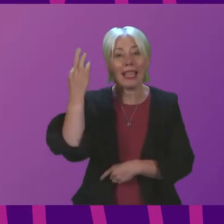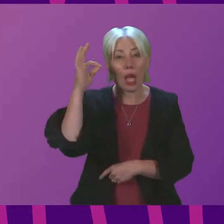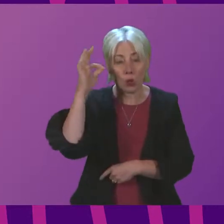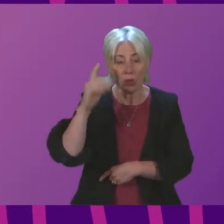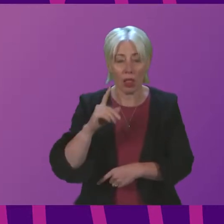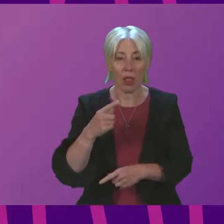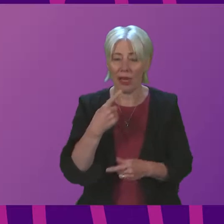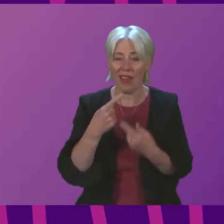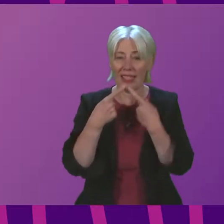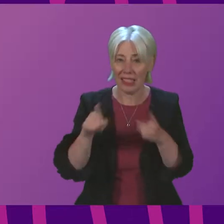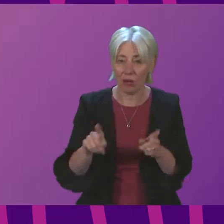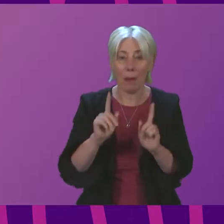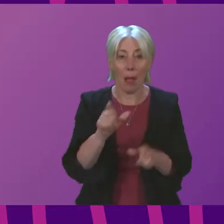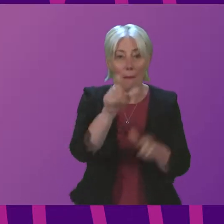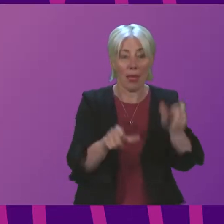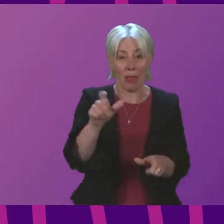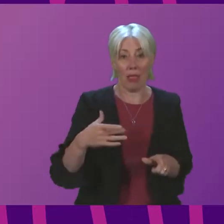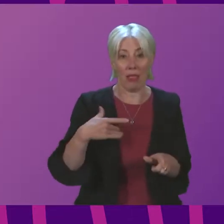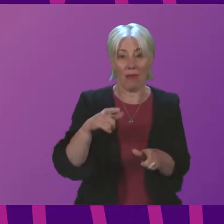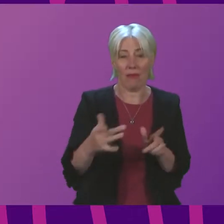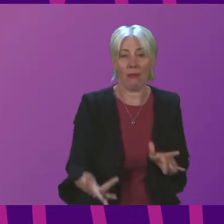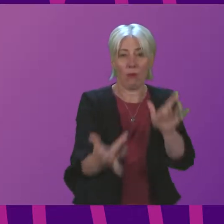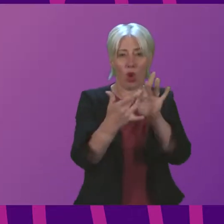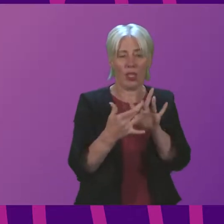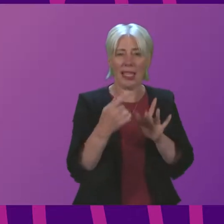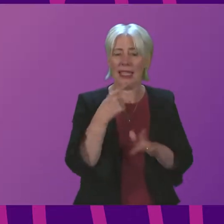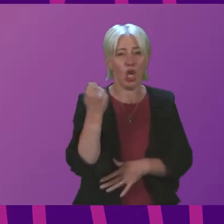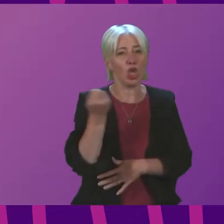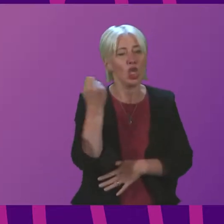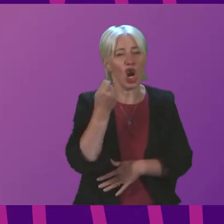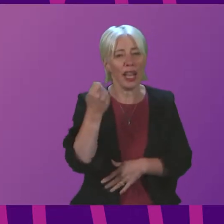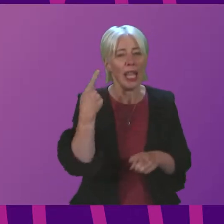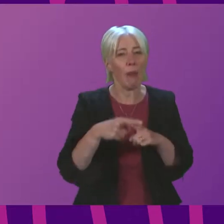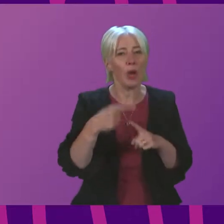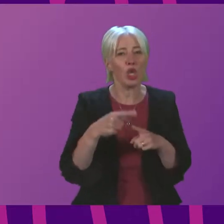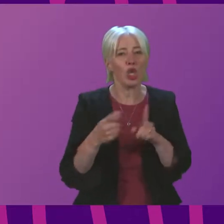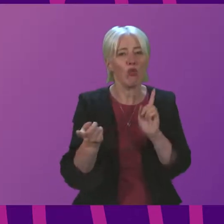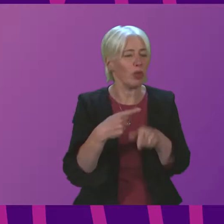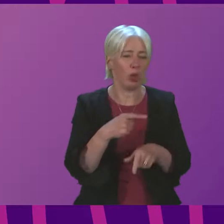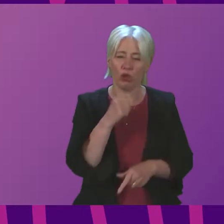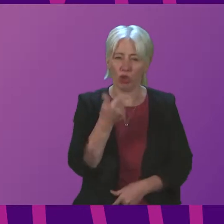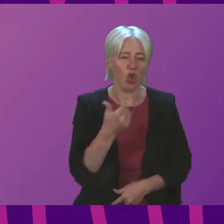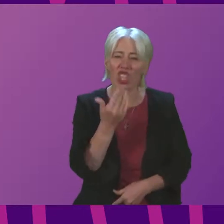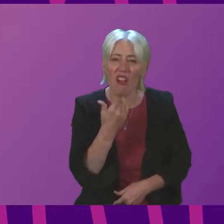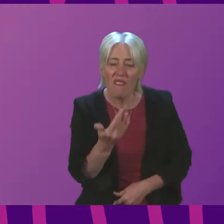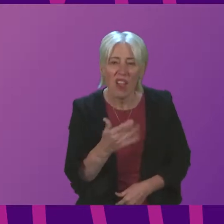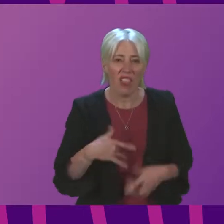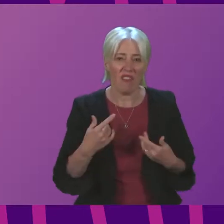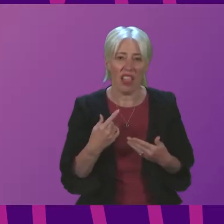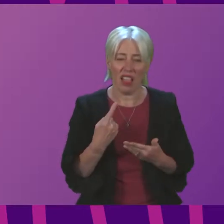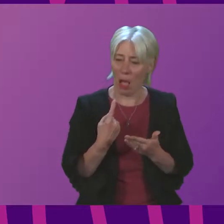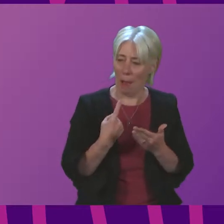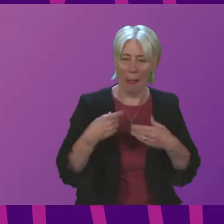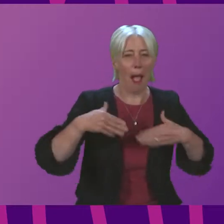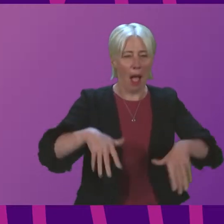contacted by constituents who felt that Stirling's emergency response at the weekend was inadequate and that they were abandoned in freezing